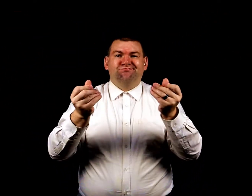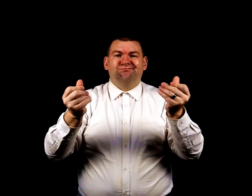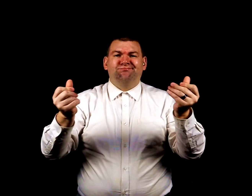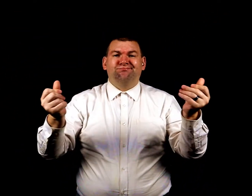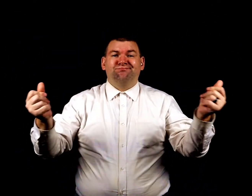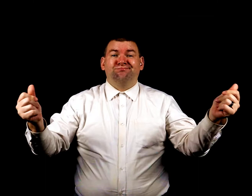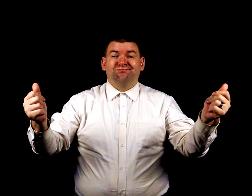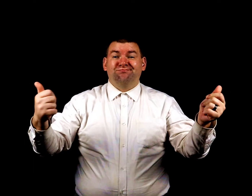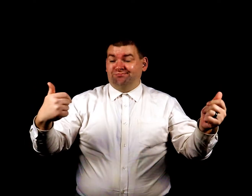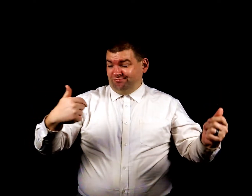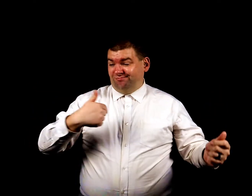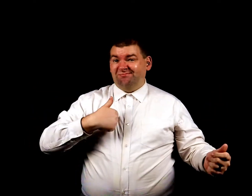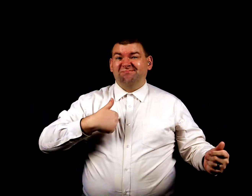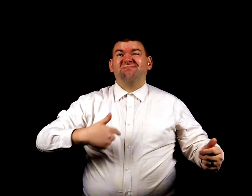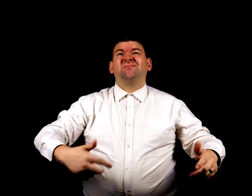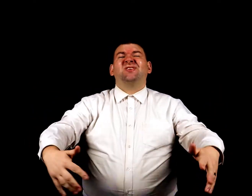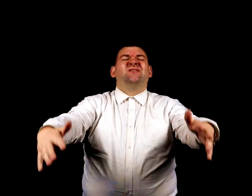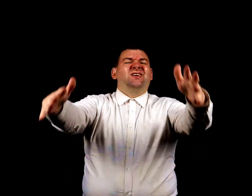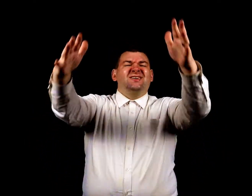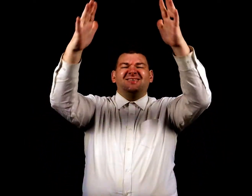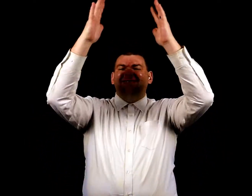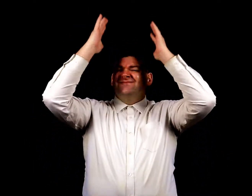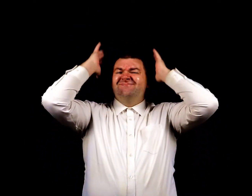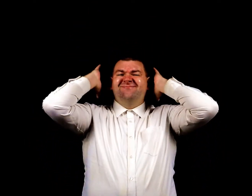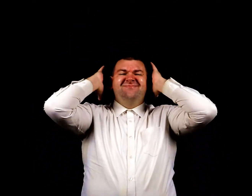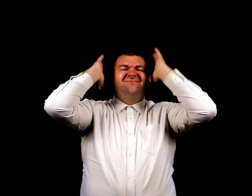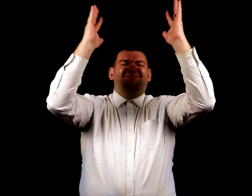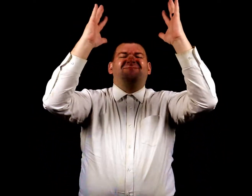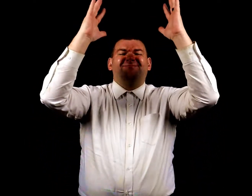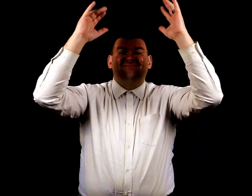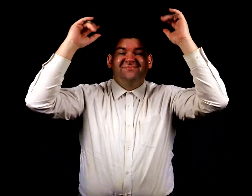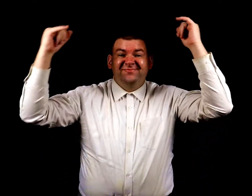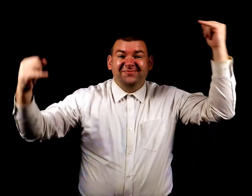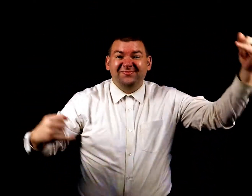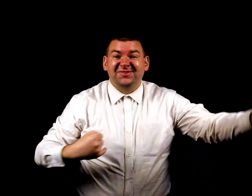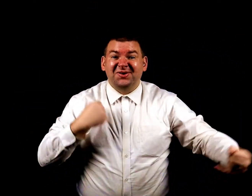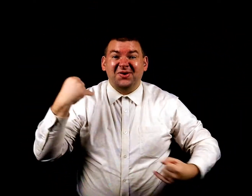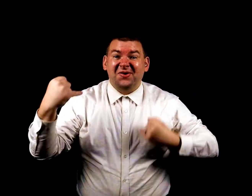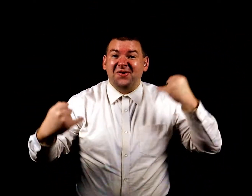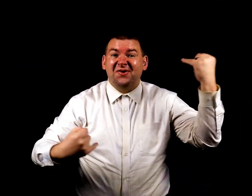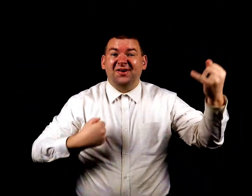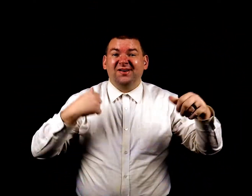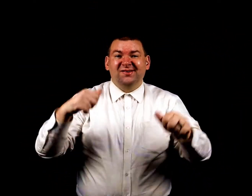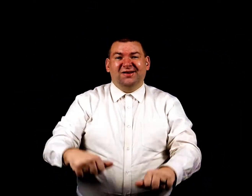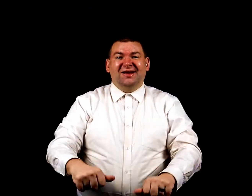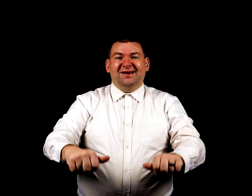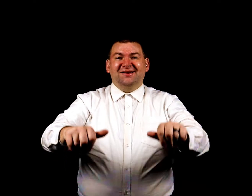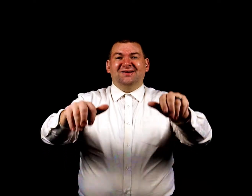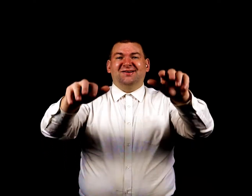I'll raise my hands in the joy of surrender